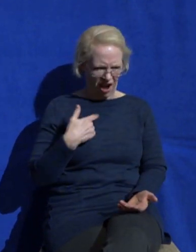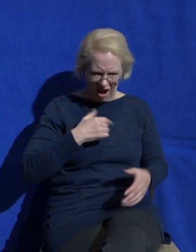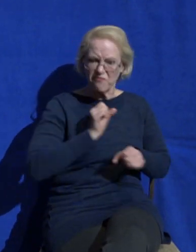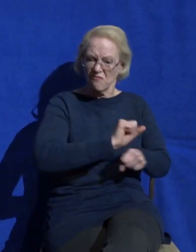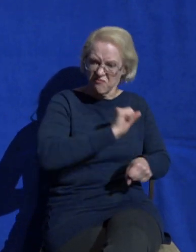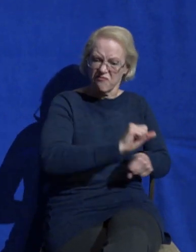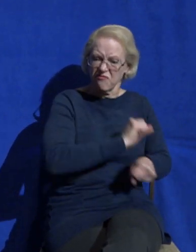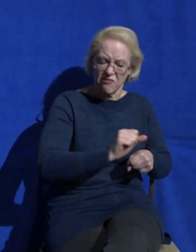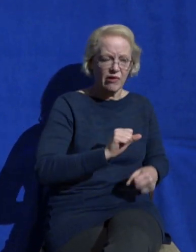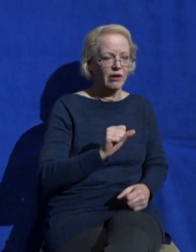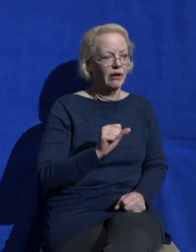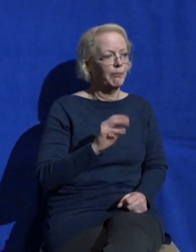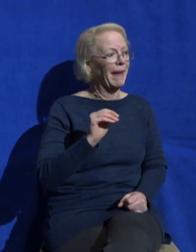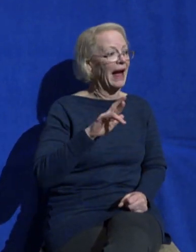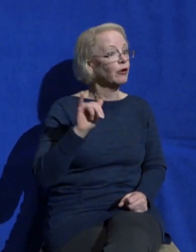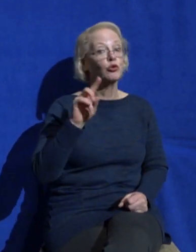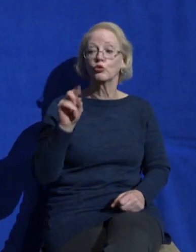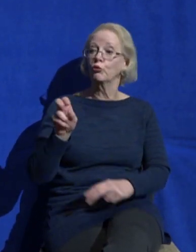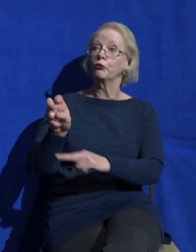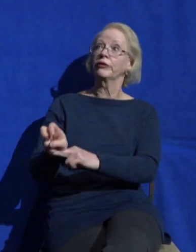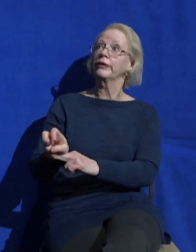Mary's taking selfies at Jesus' feet.